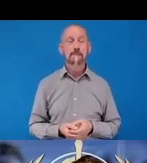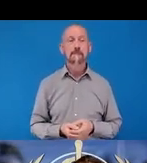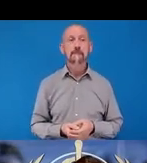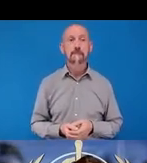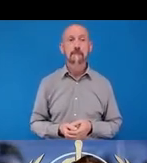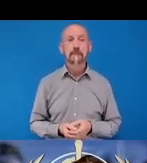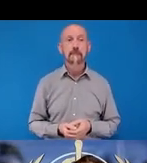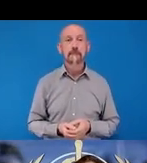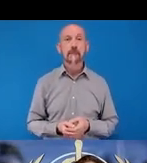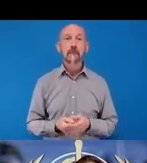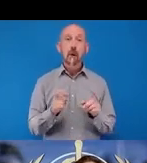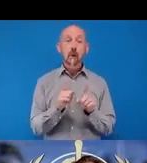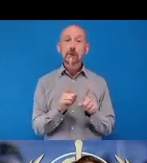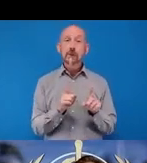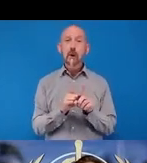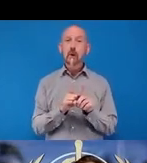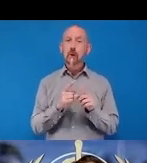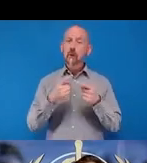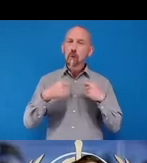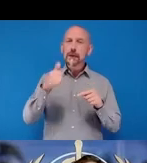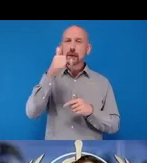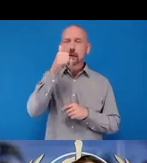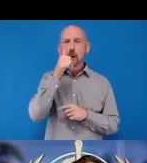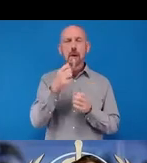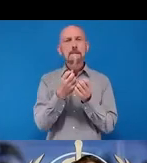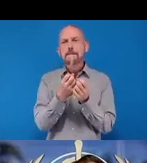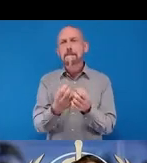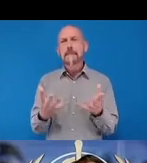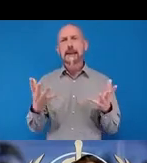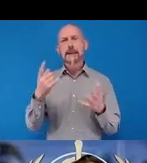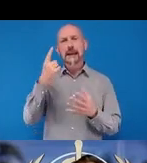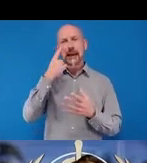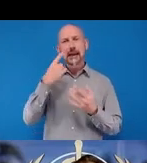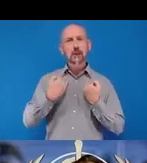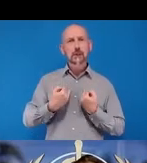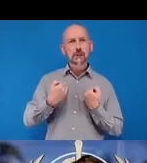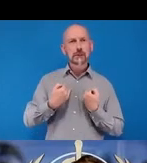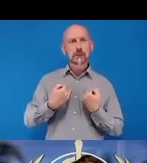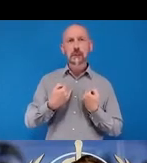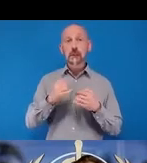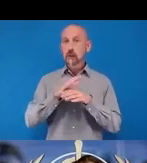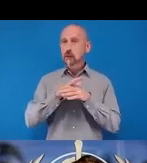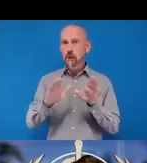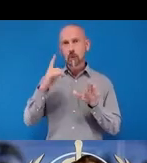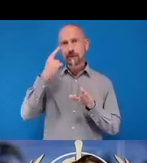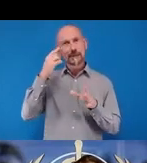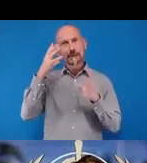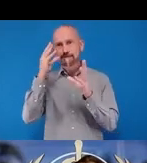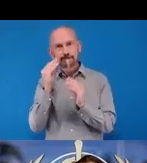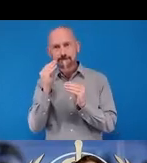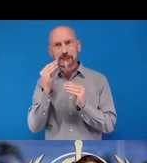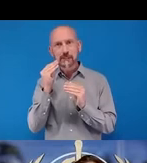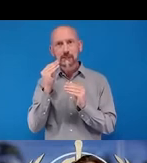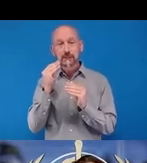are many common eye diseases that don't cause vision impairment. Alakos it's still